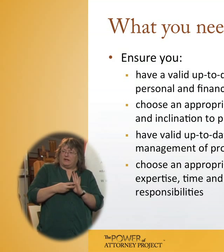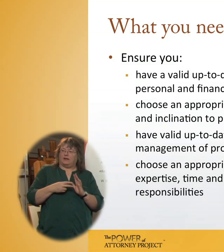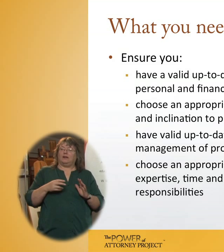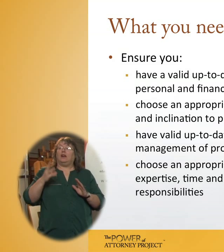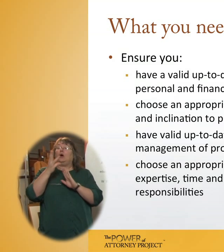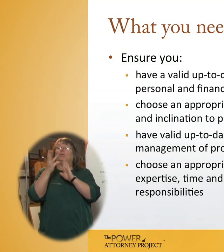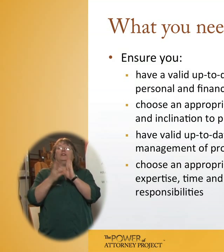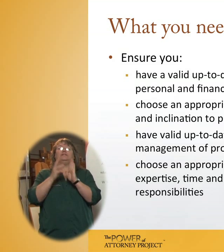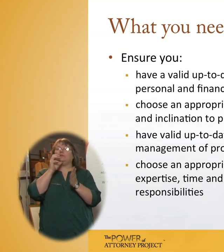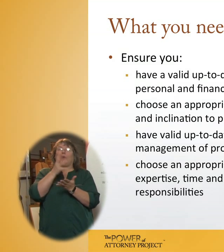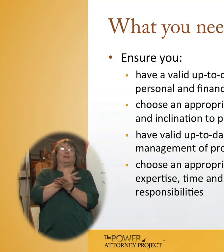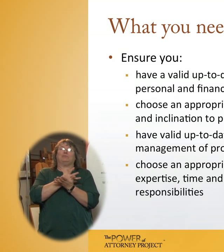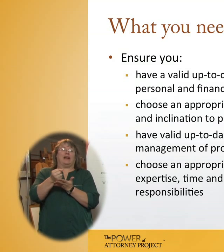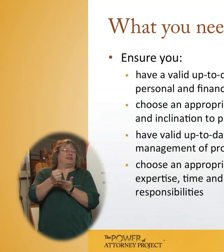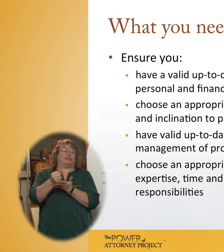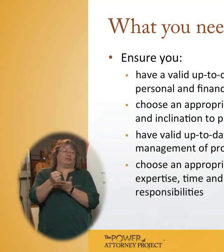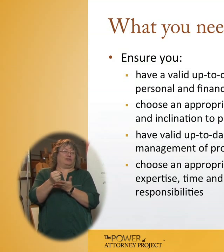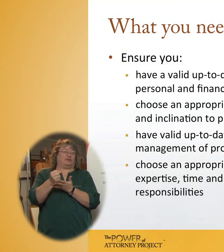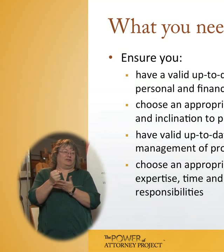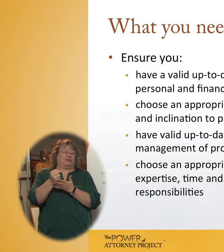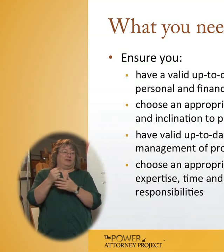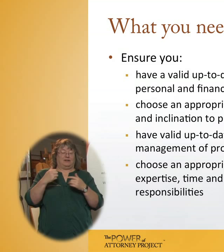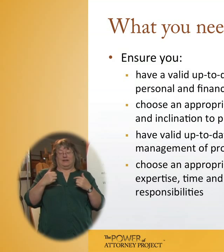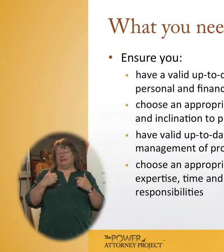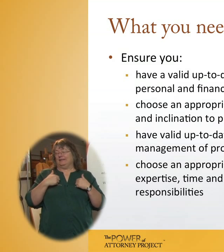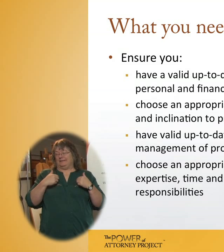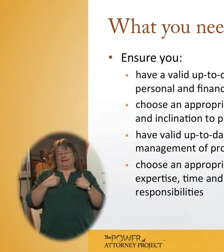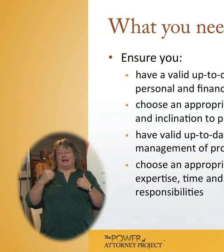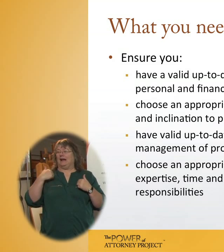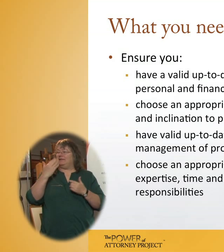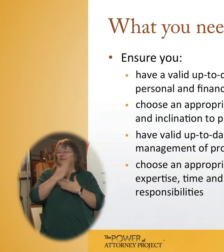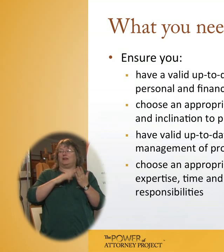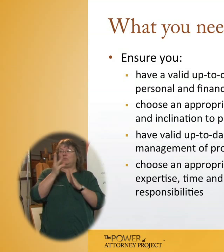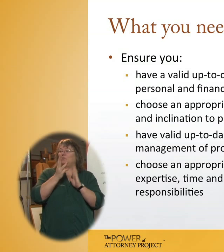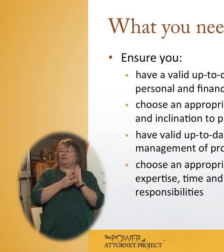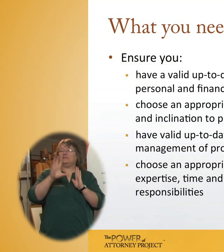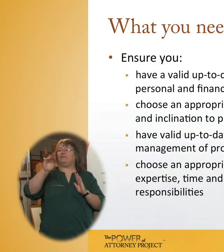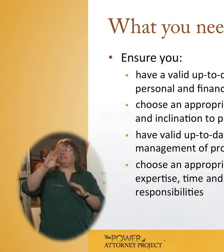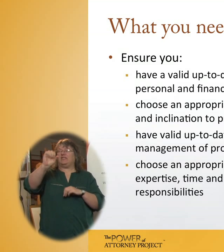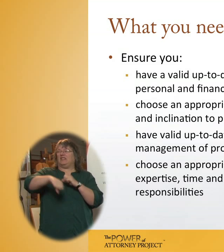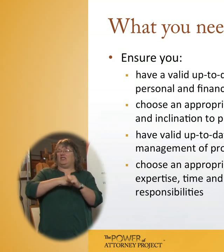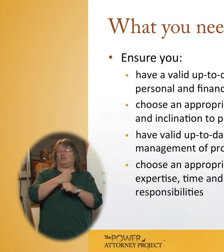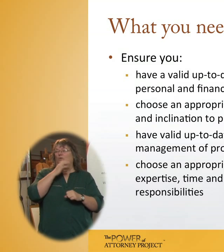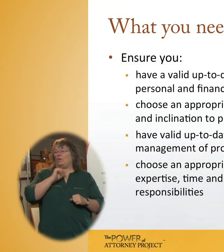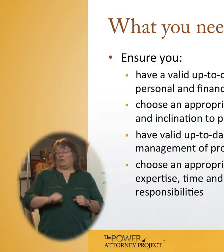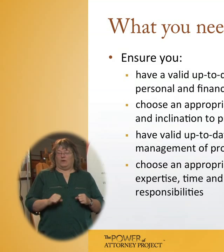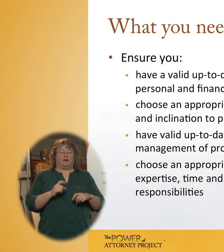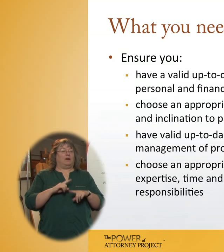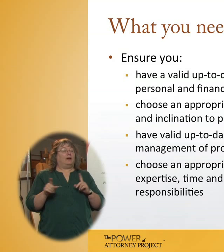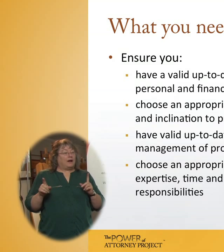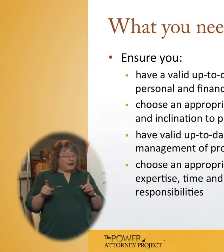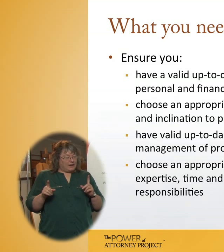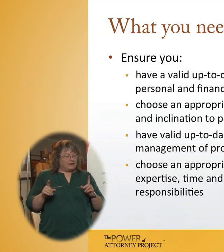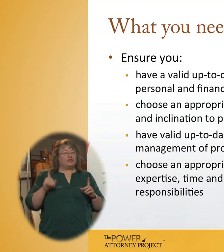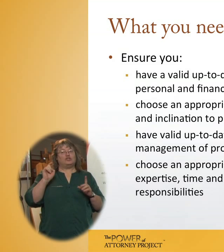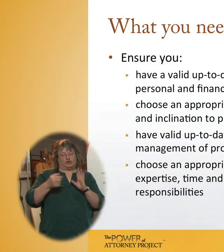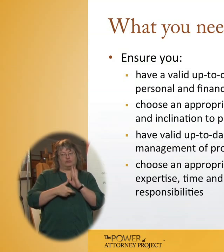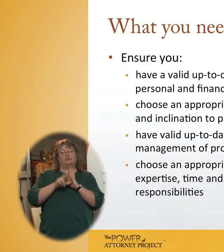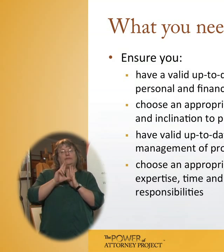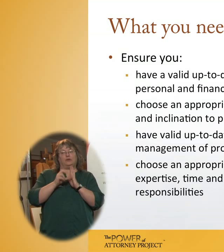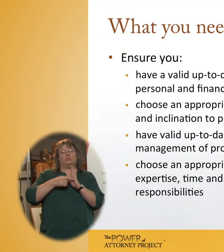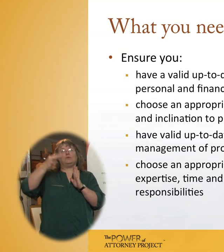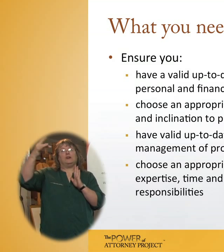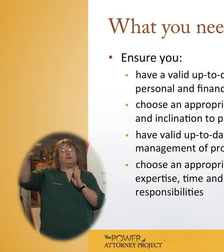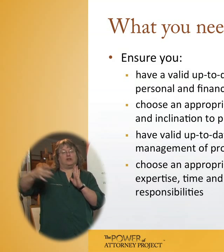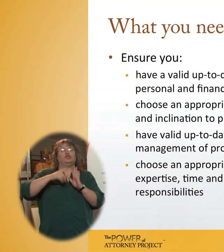don't expire. You know, we act at the trust company under wills that are 50 years old. However, you should review your will